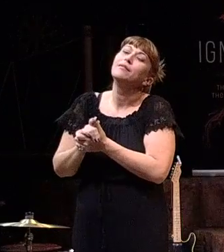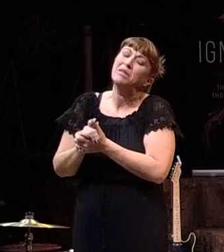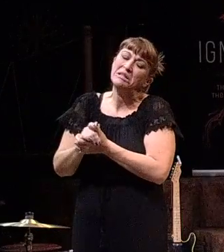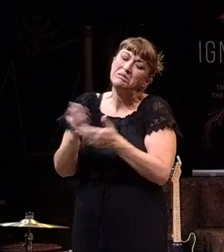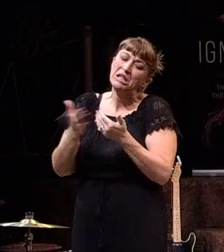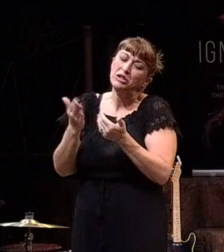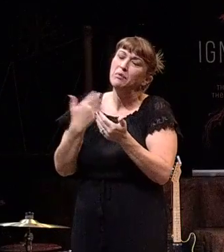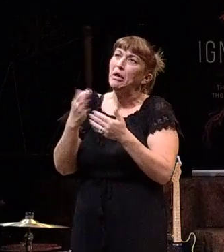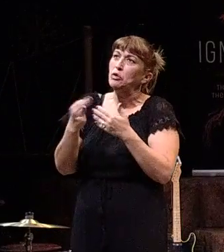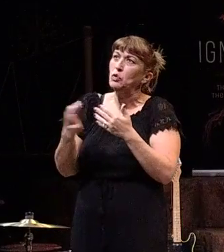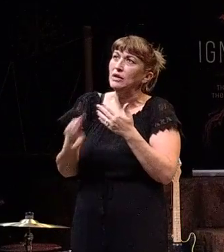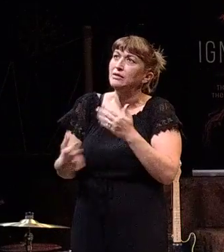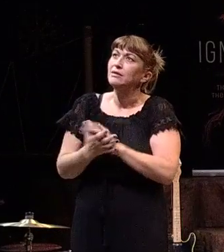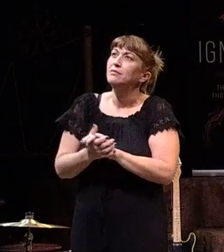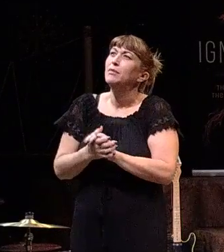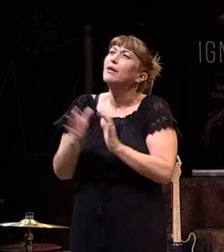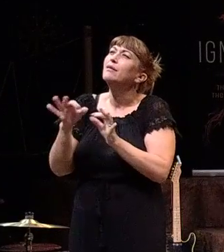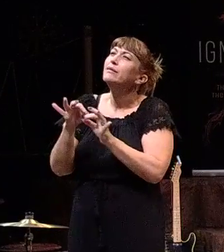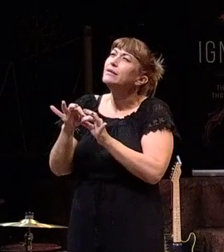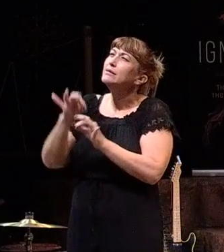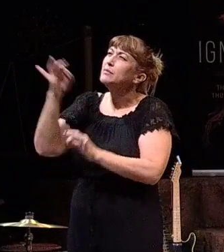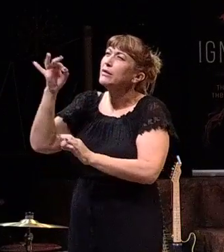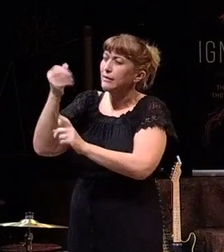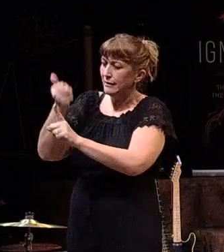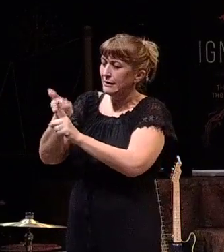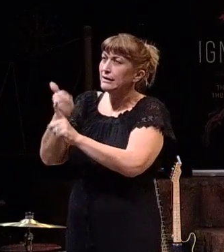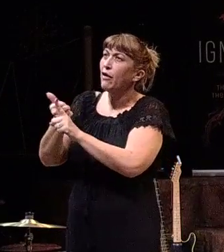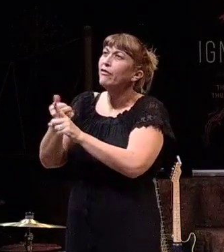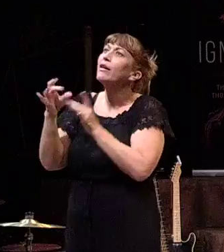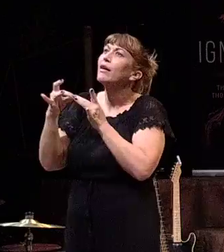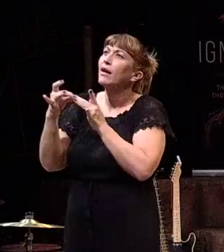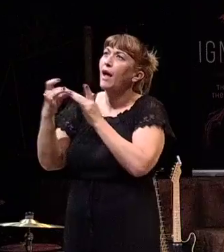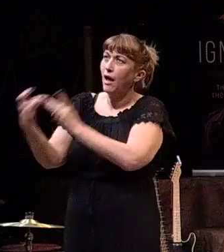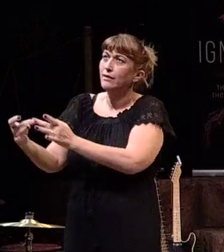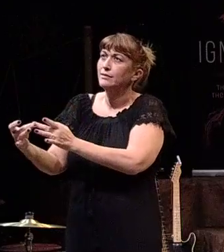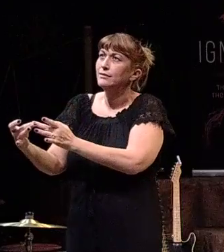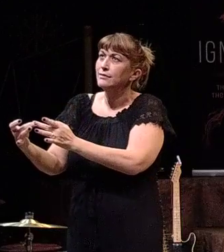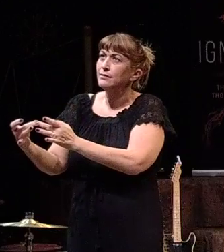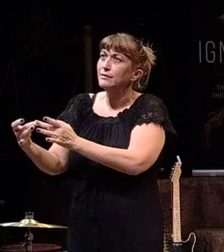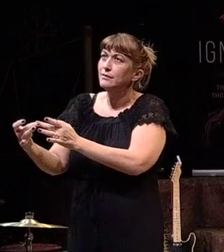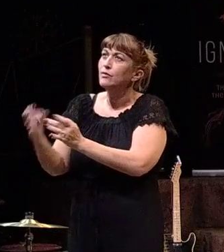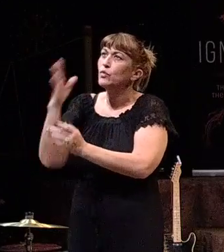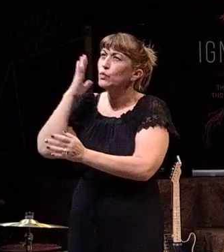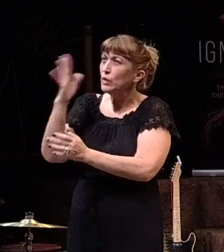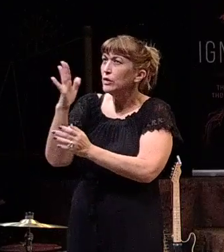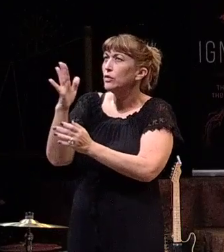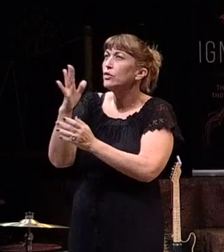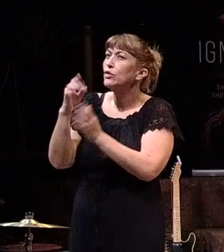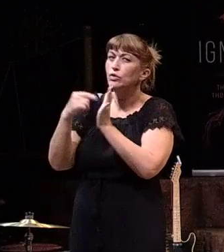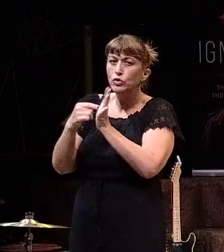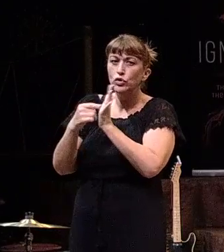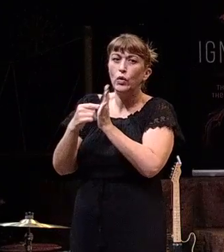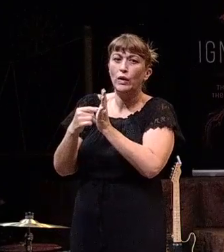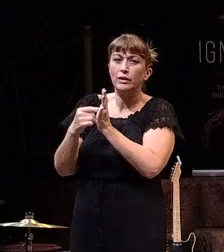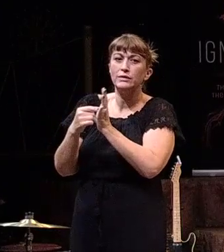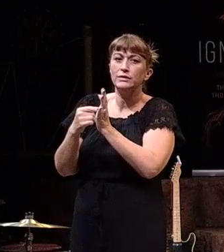And the Bible says here that the Spirit is a guide that will show us the way of life to freedom.